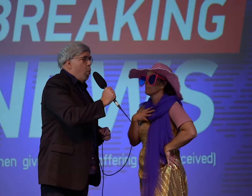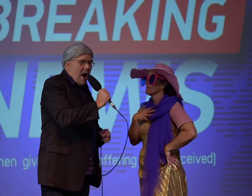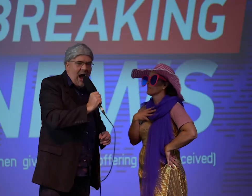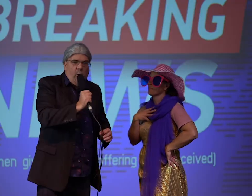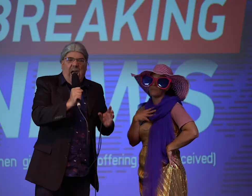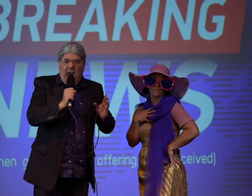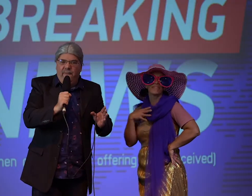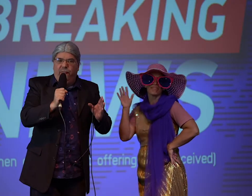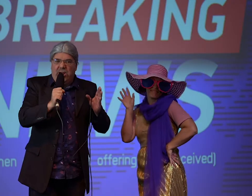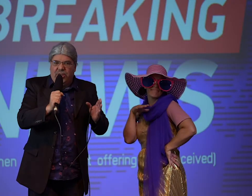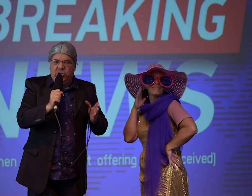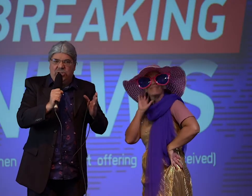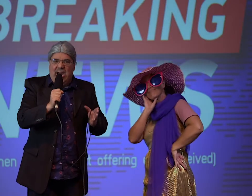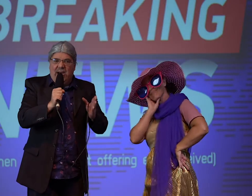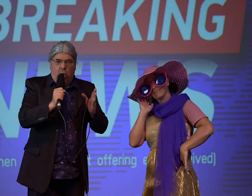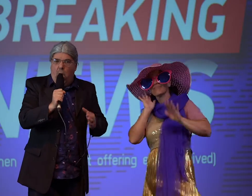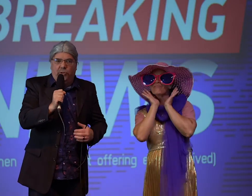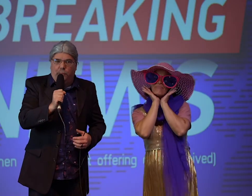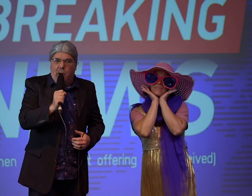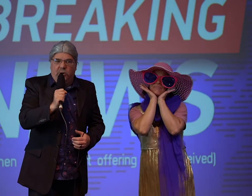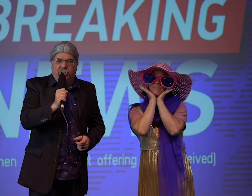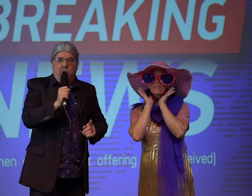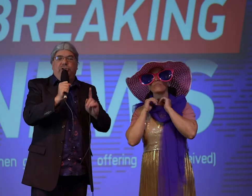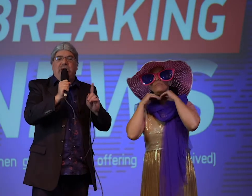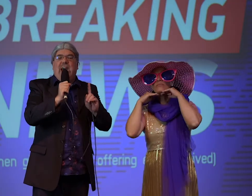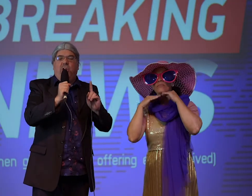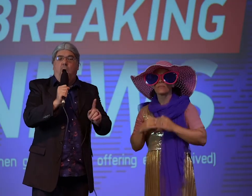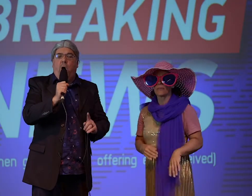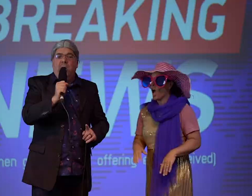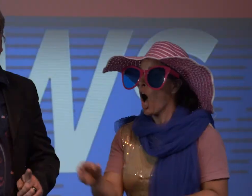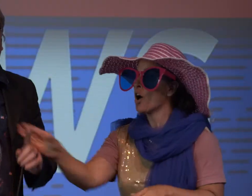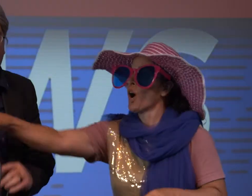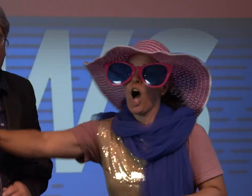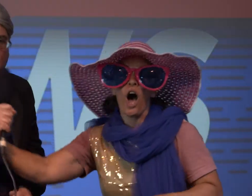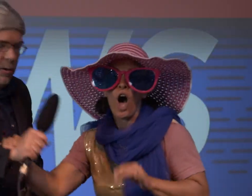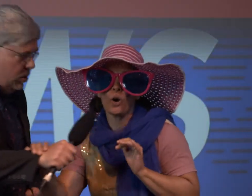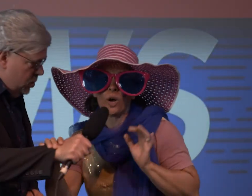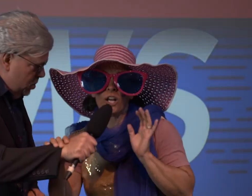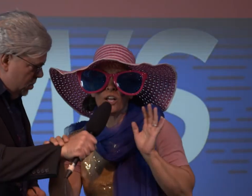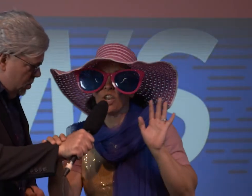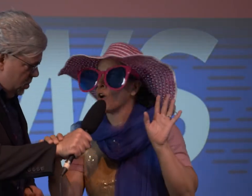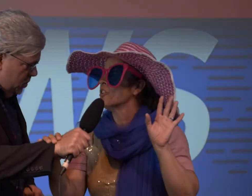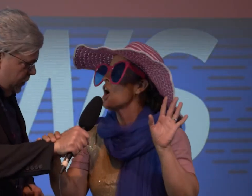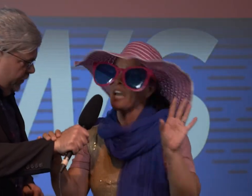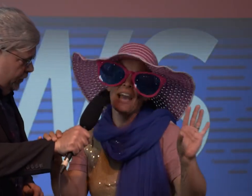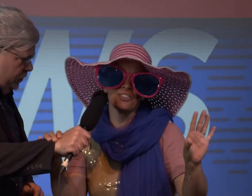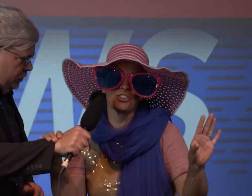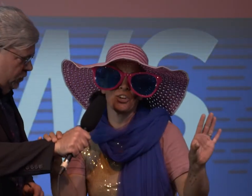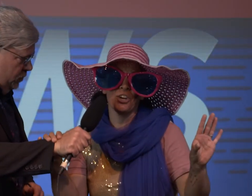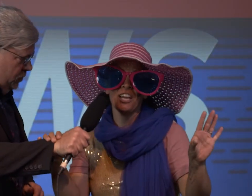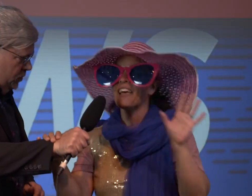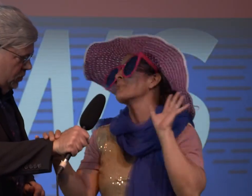Wow everything she has all the property she owns she gave it all to God oh no no